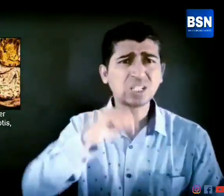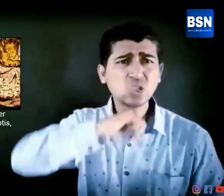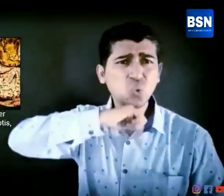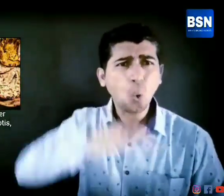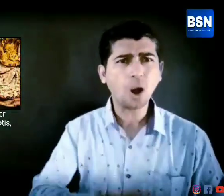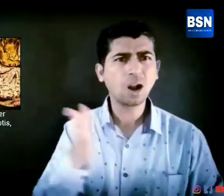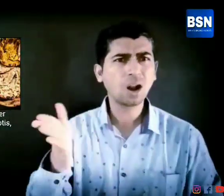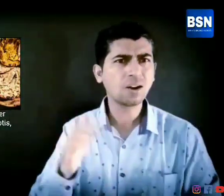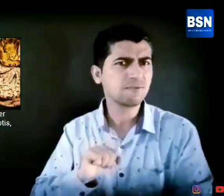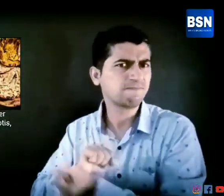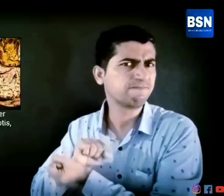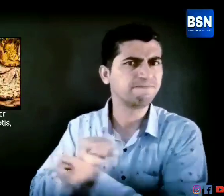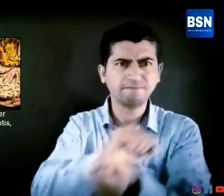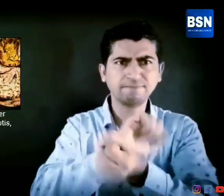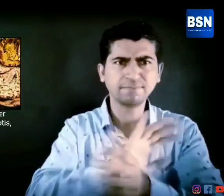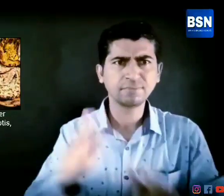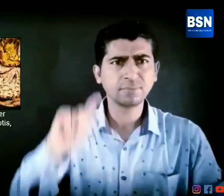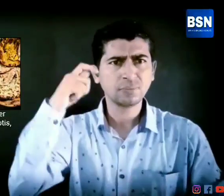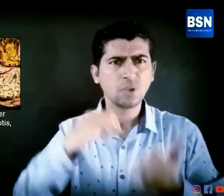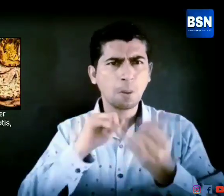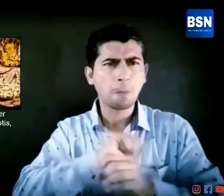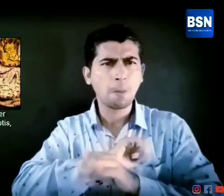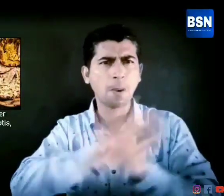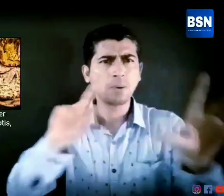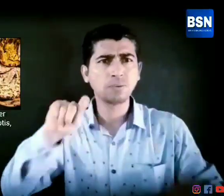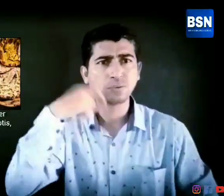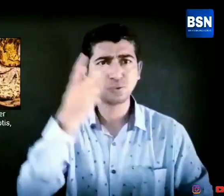make go?